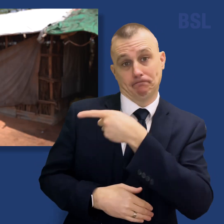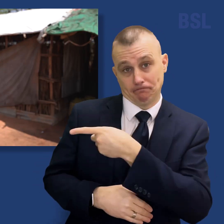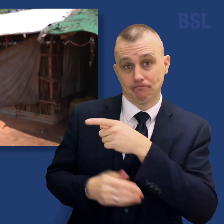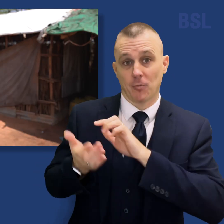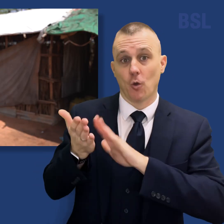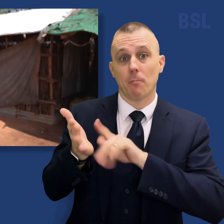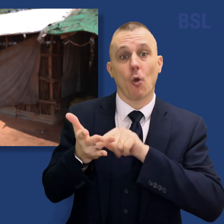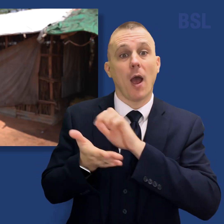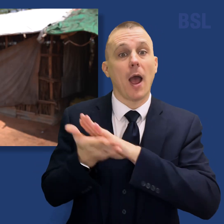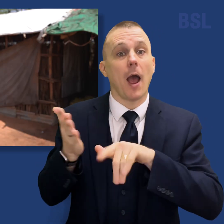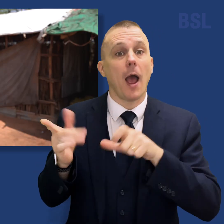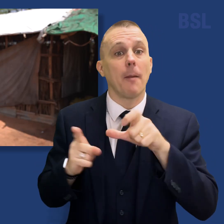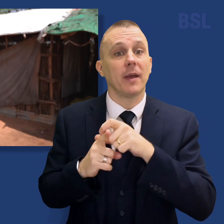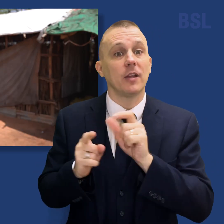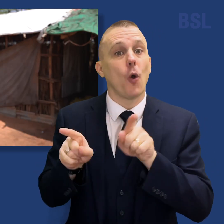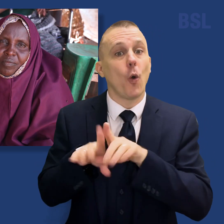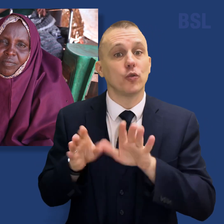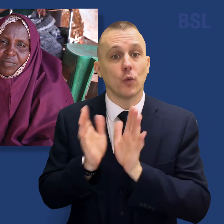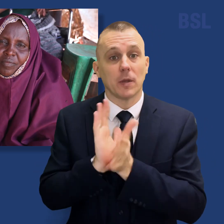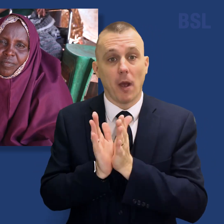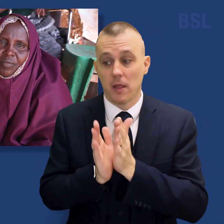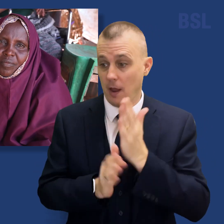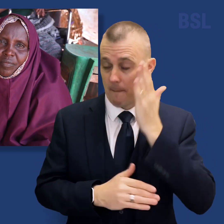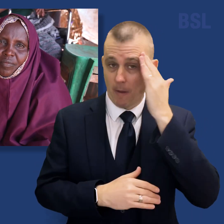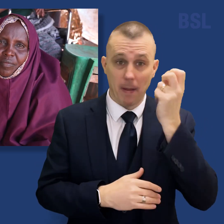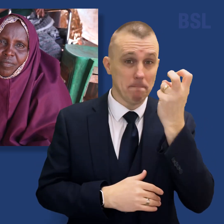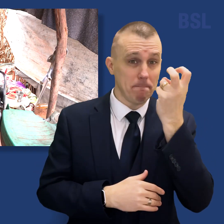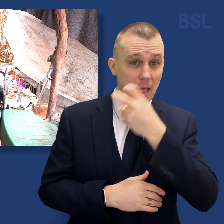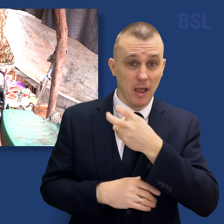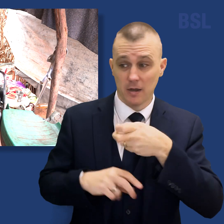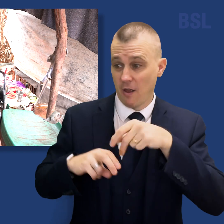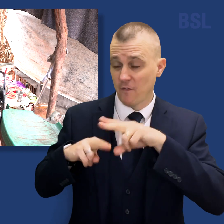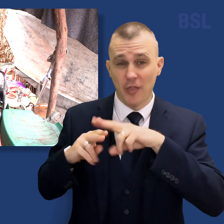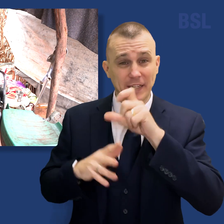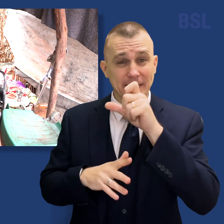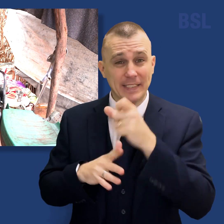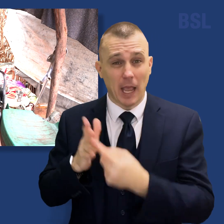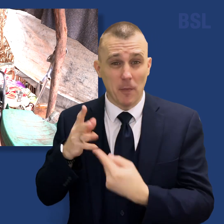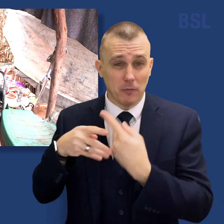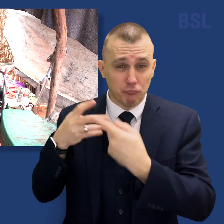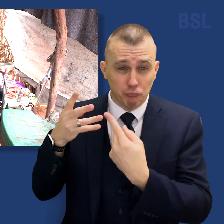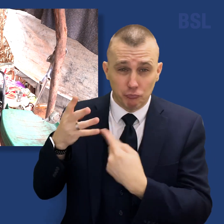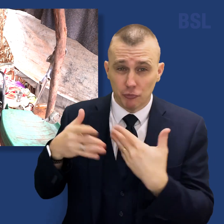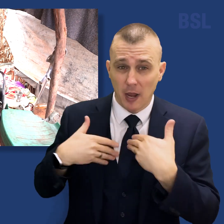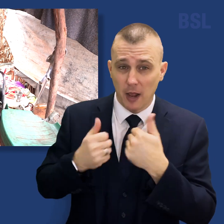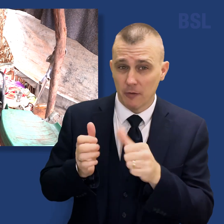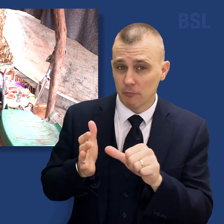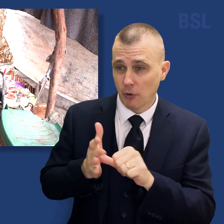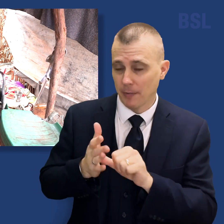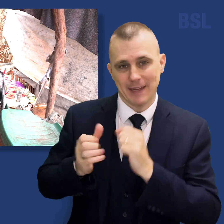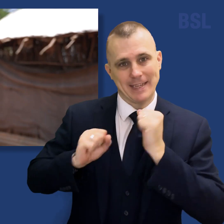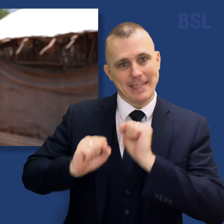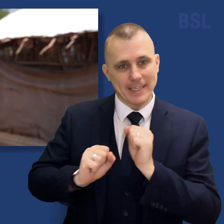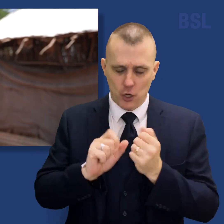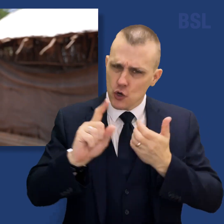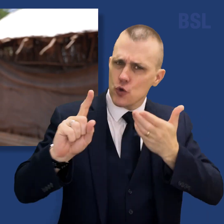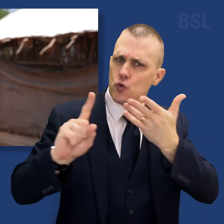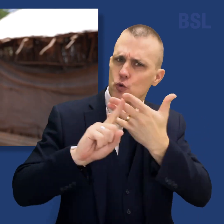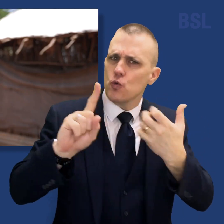also came from Somalia. His mother is blind, and his father is disabled with several health challenges. He has goals that can change